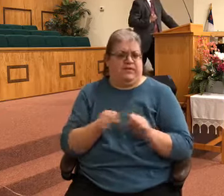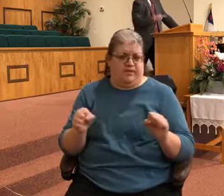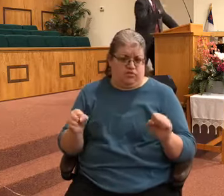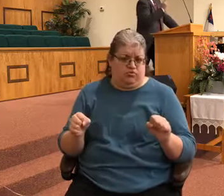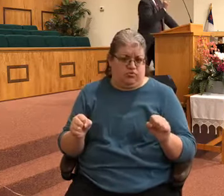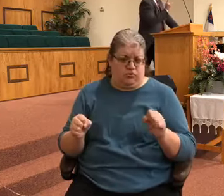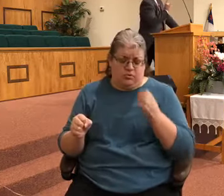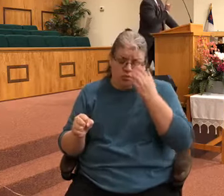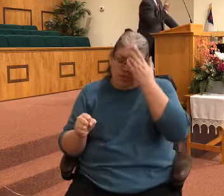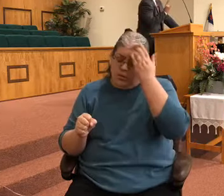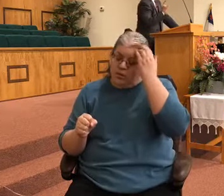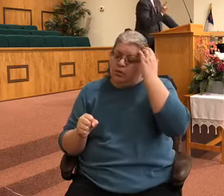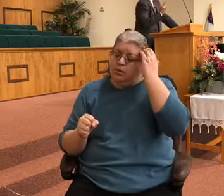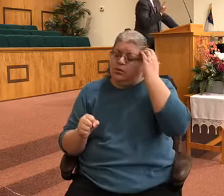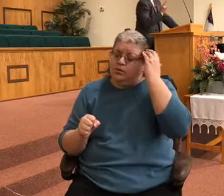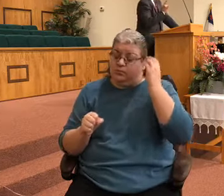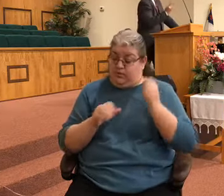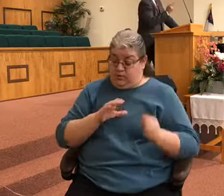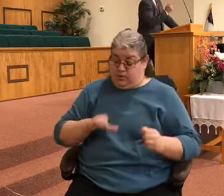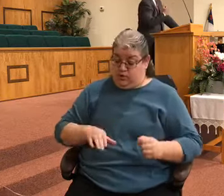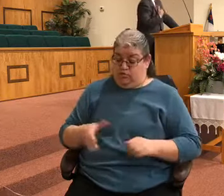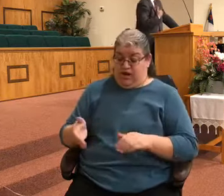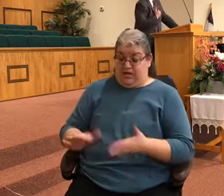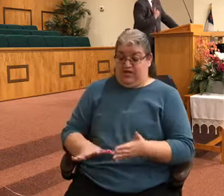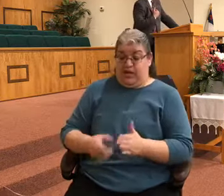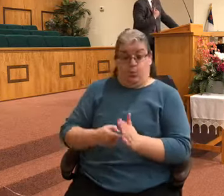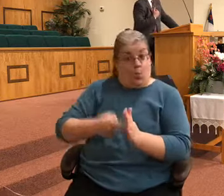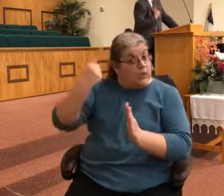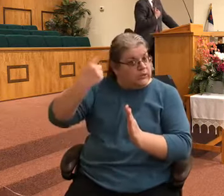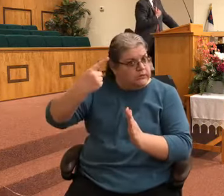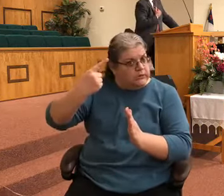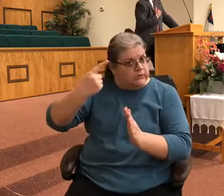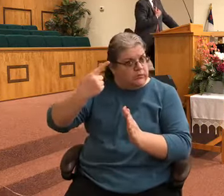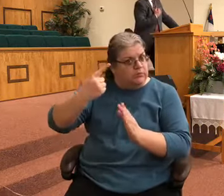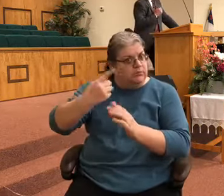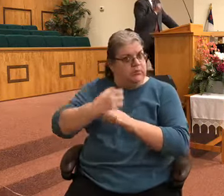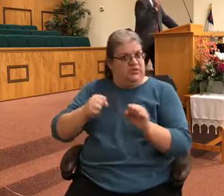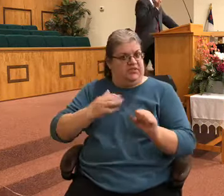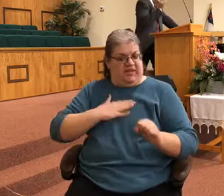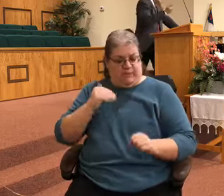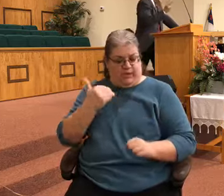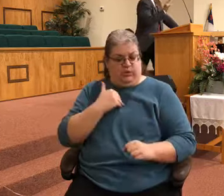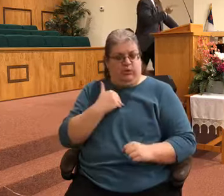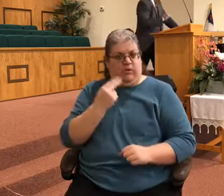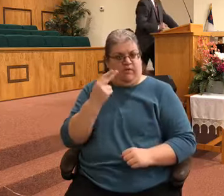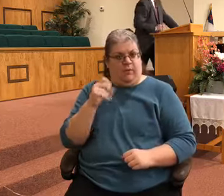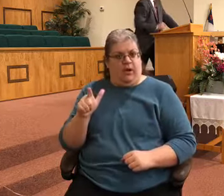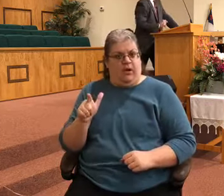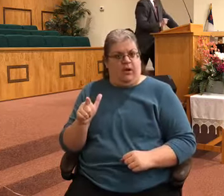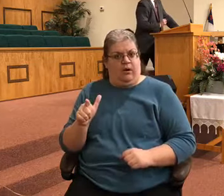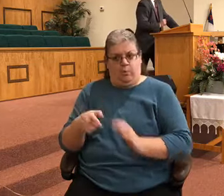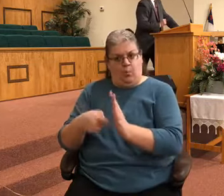Christ only had to die once to deliver my soul from hell. He only had to die once to deliver your soul from hell.